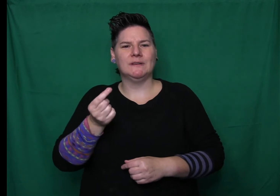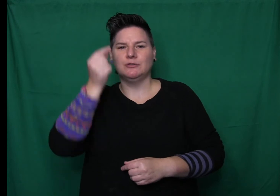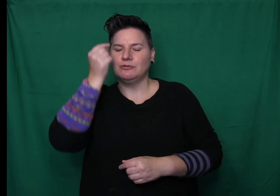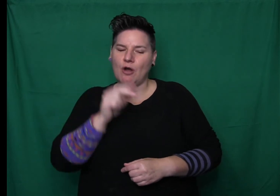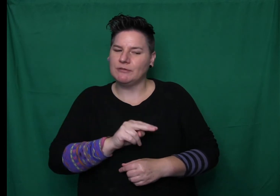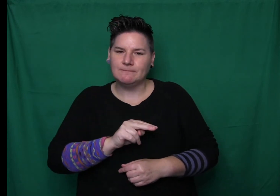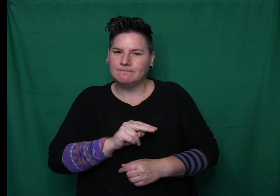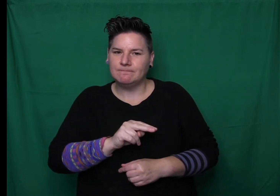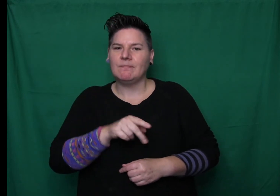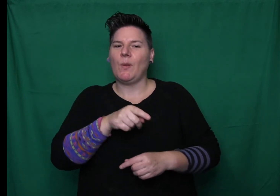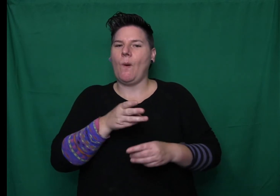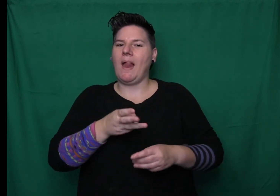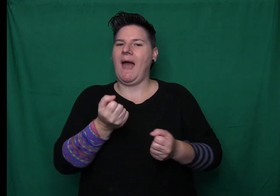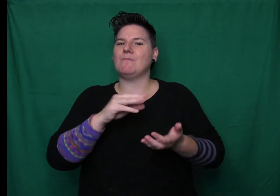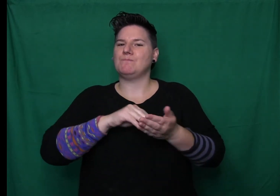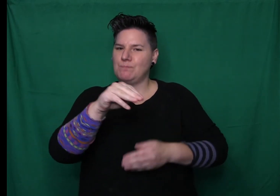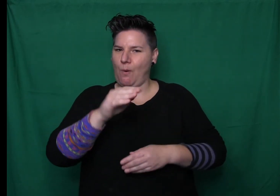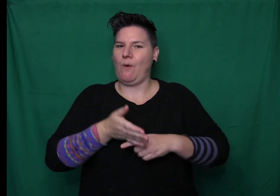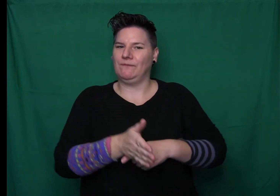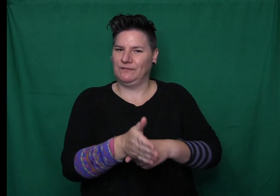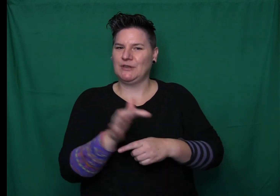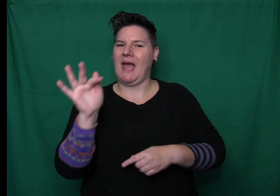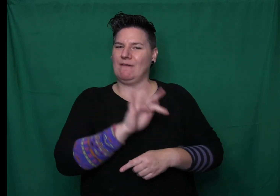Dory pulled the curtains back open and stood in the middle of the stage.